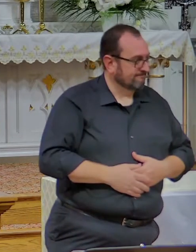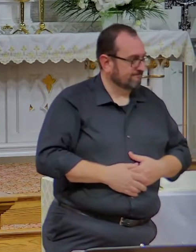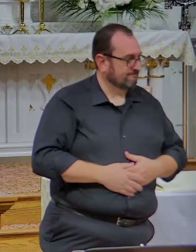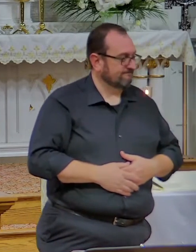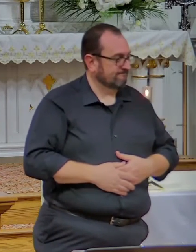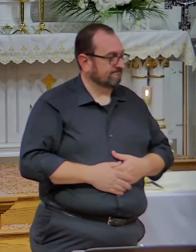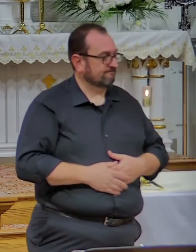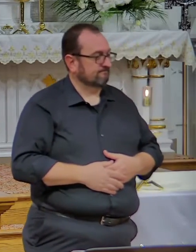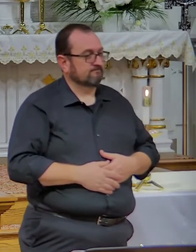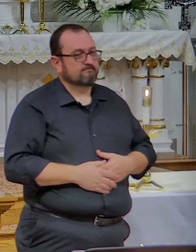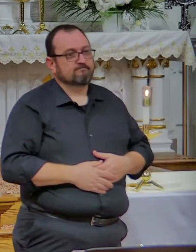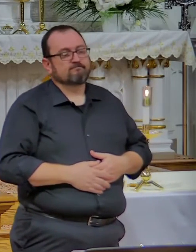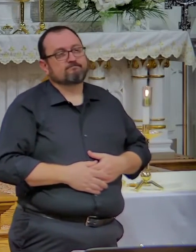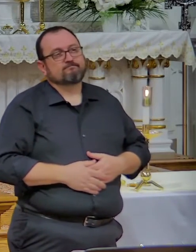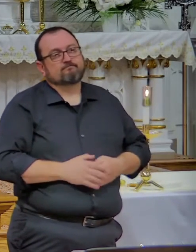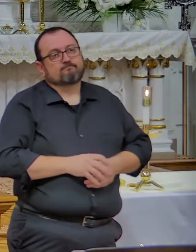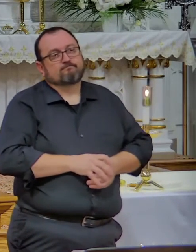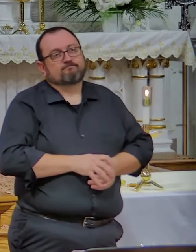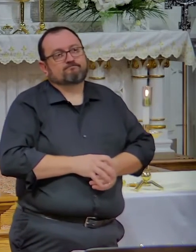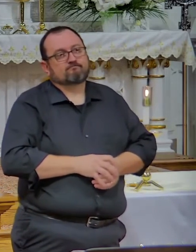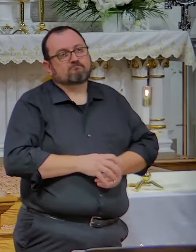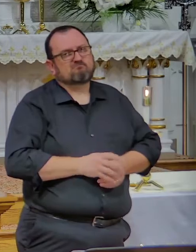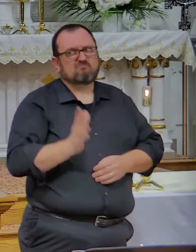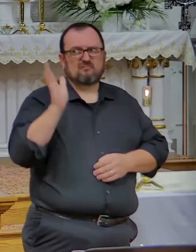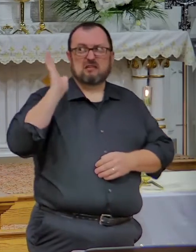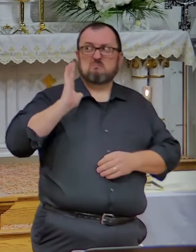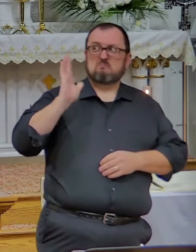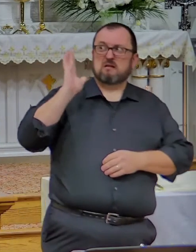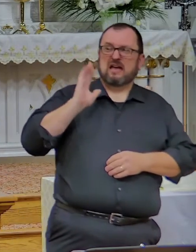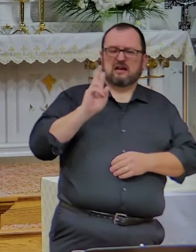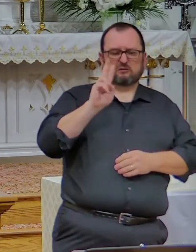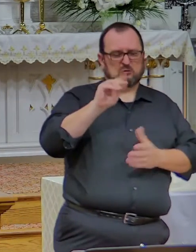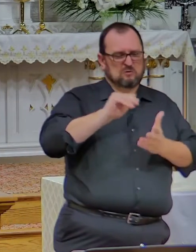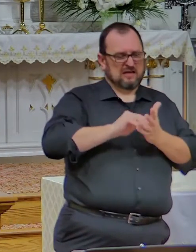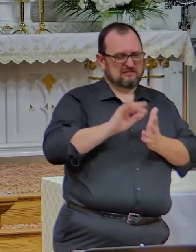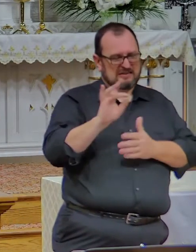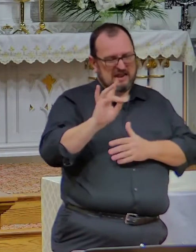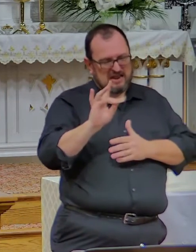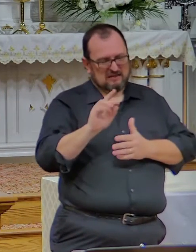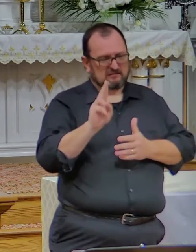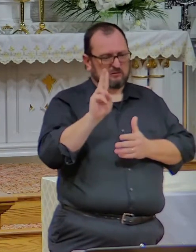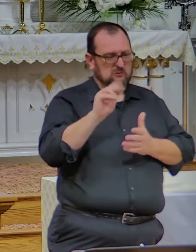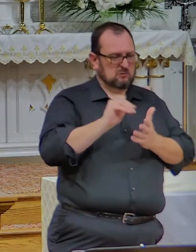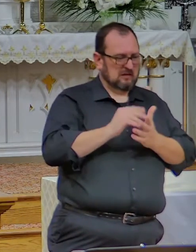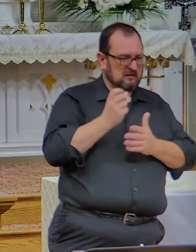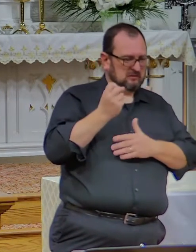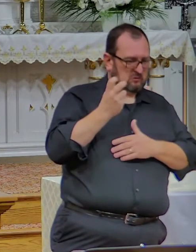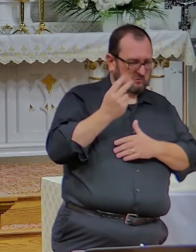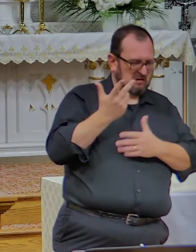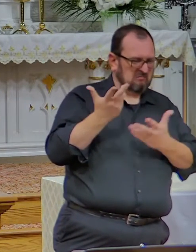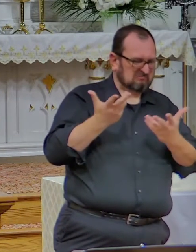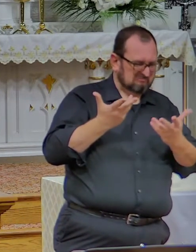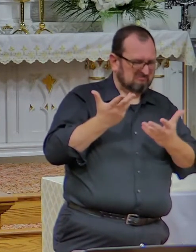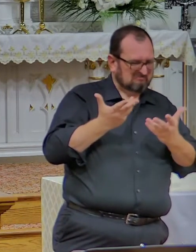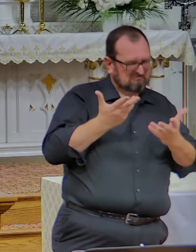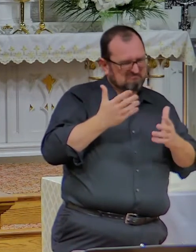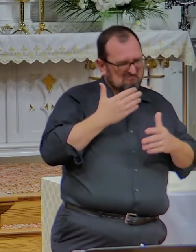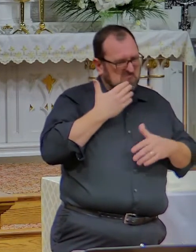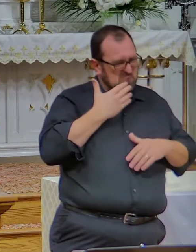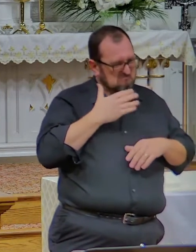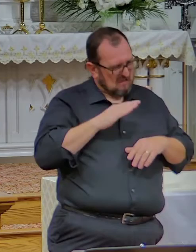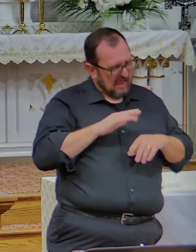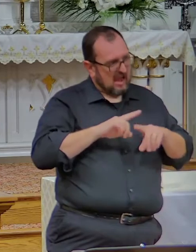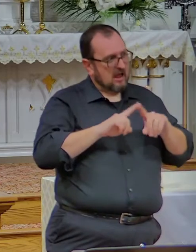It wasn't too bad in 2008 and 2012, but in 2016 and